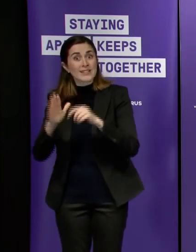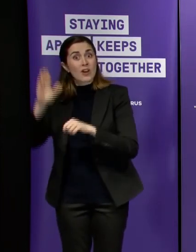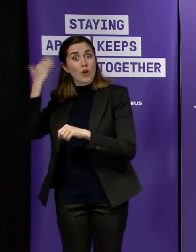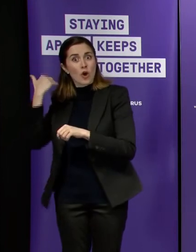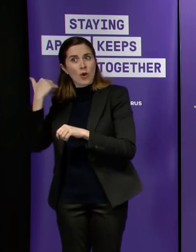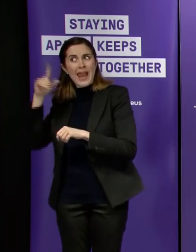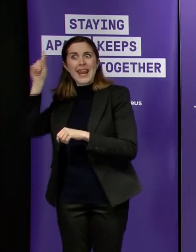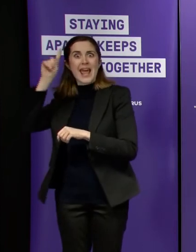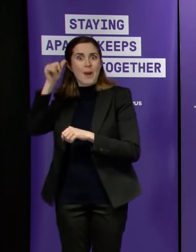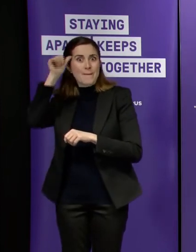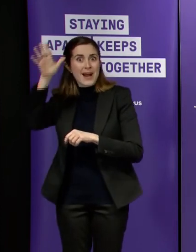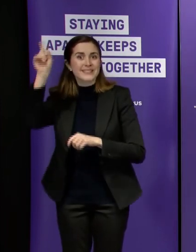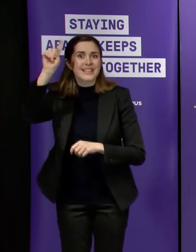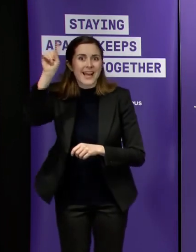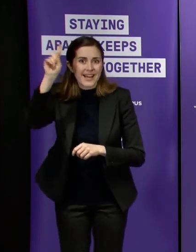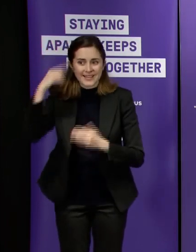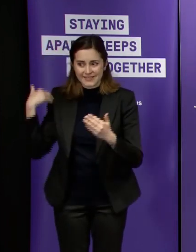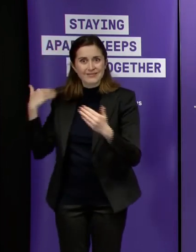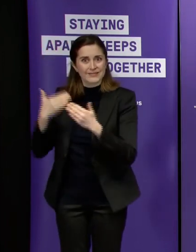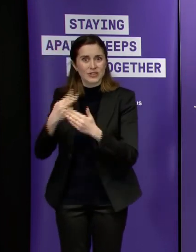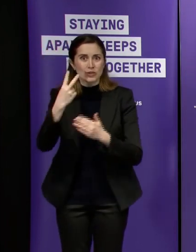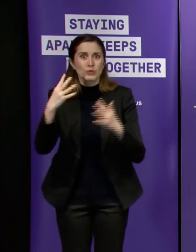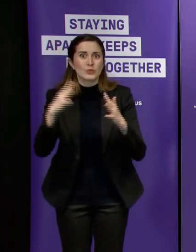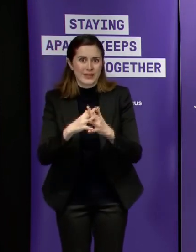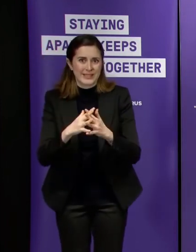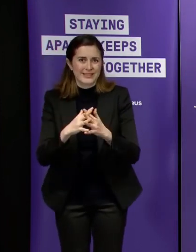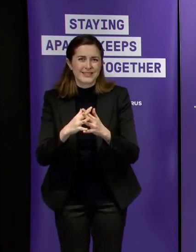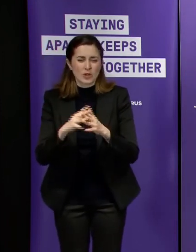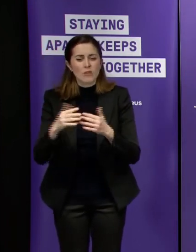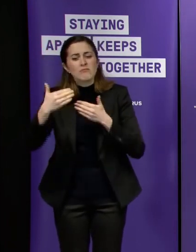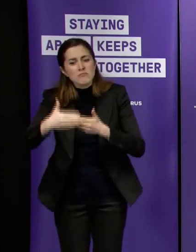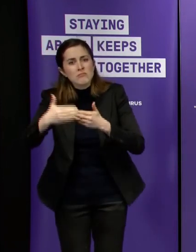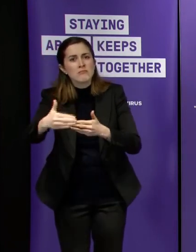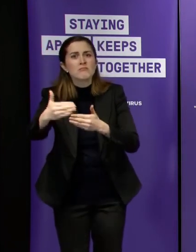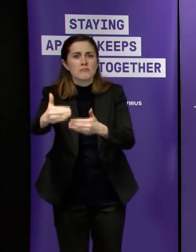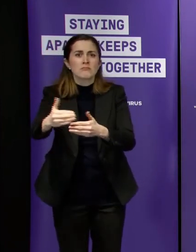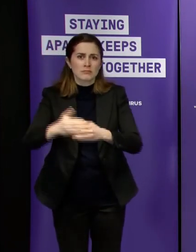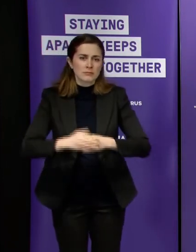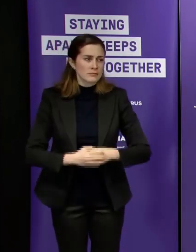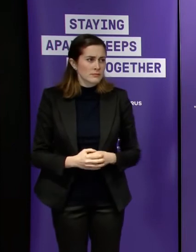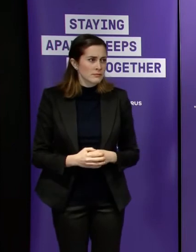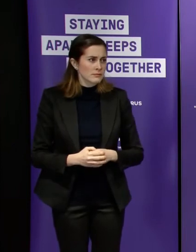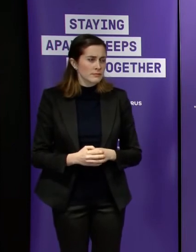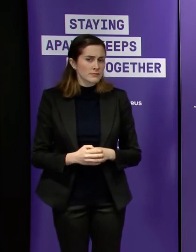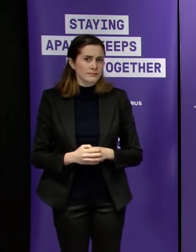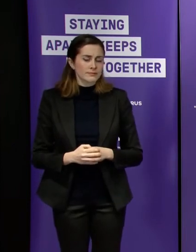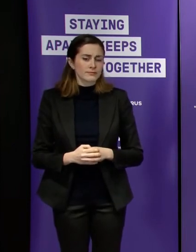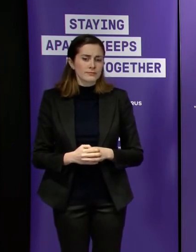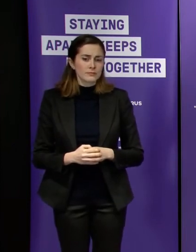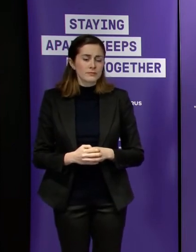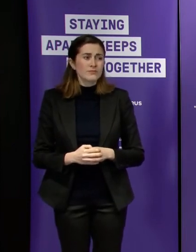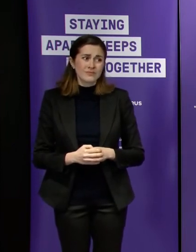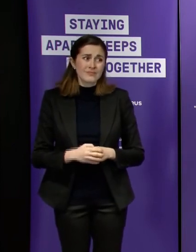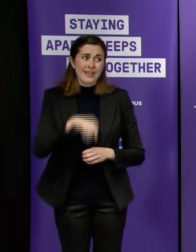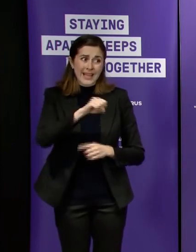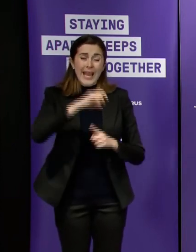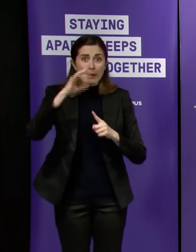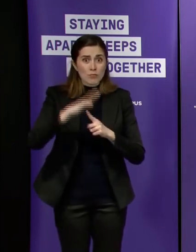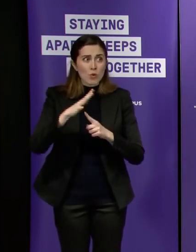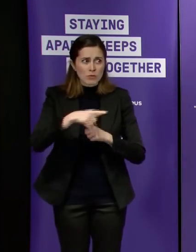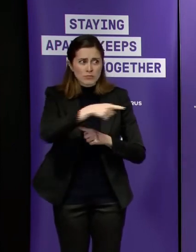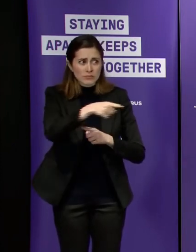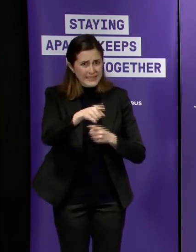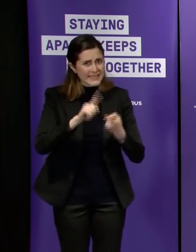please come forward and get get tested and we'll we'll continue to do that because it becomes arguably it's always important but it becomes